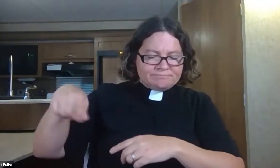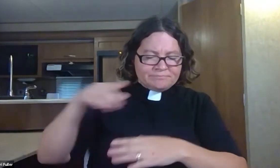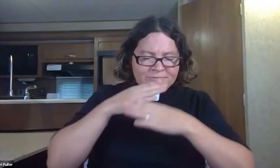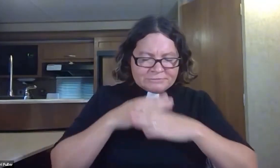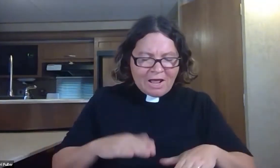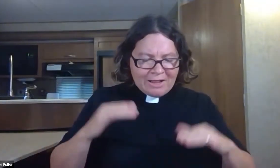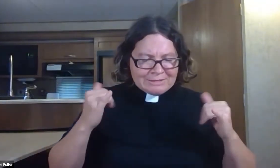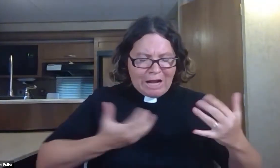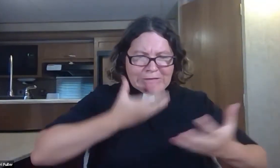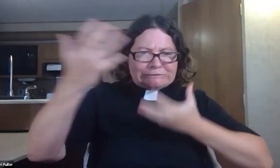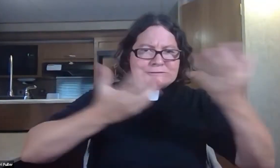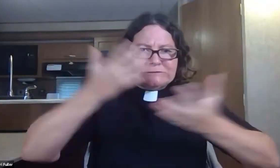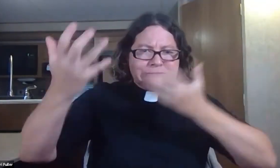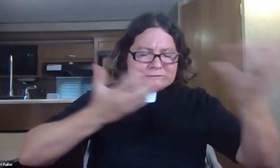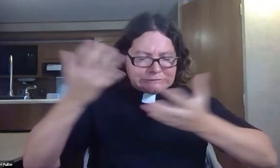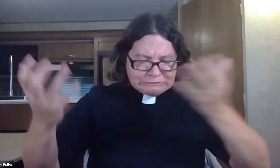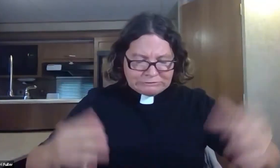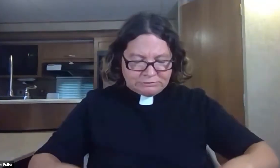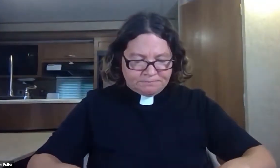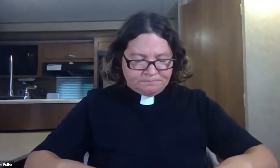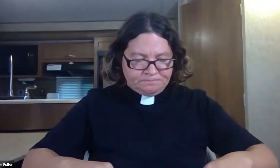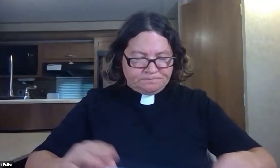for those whose voices have been silenced